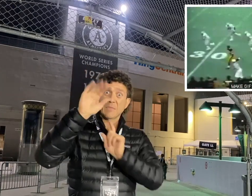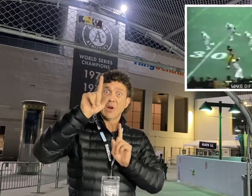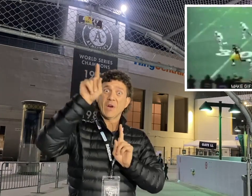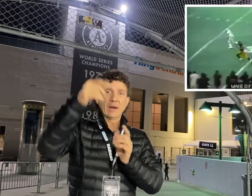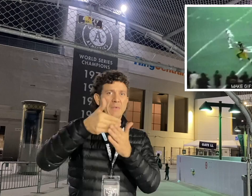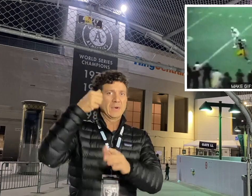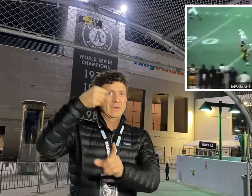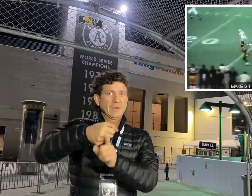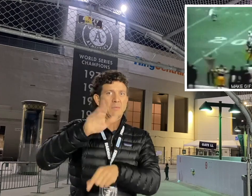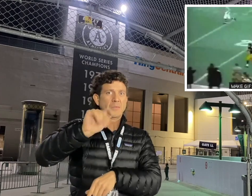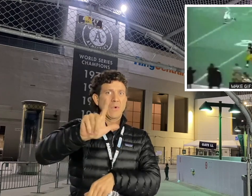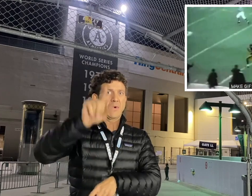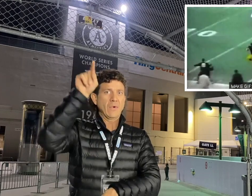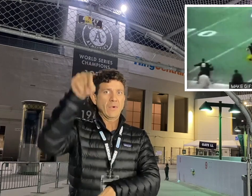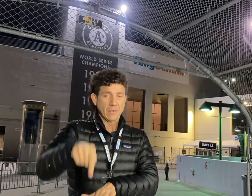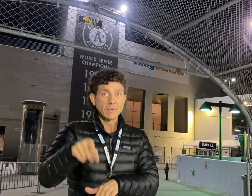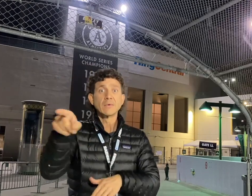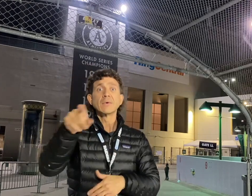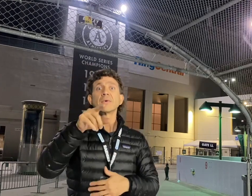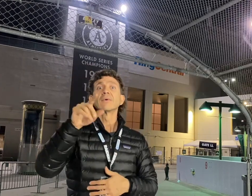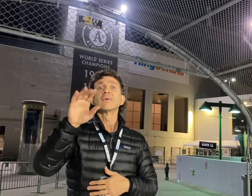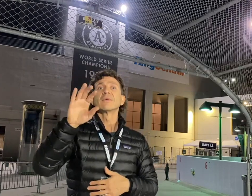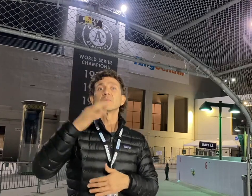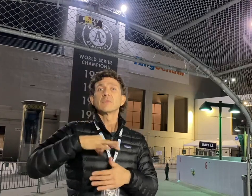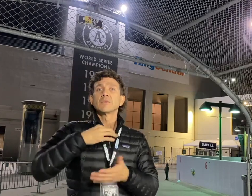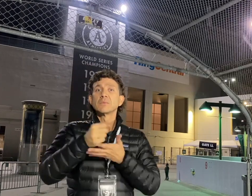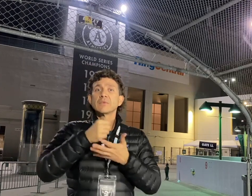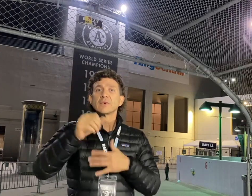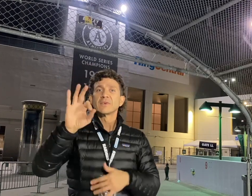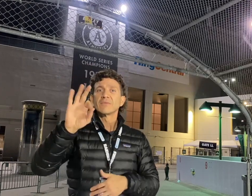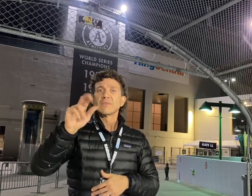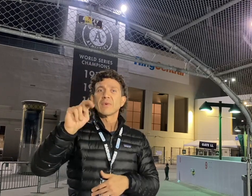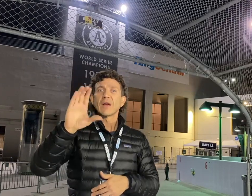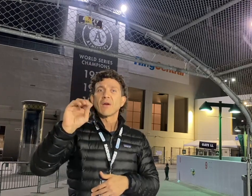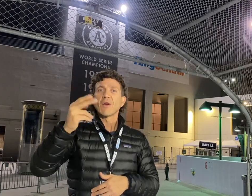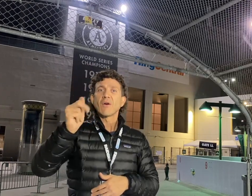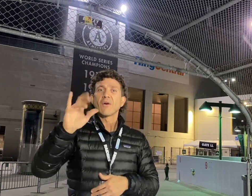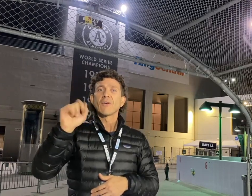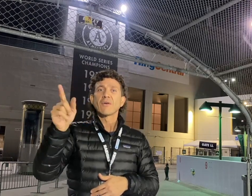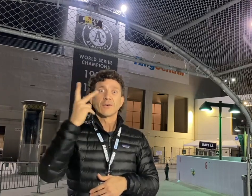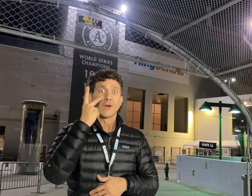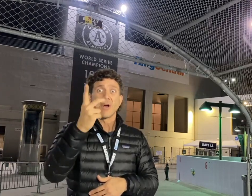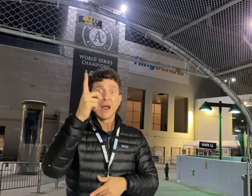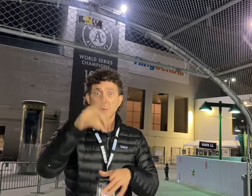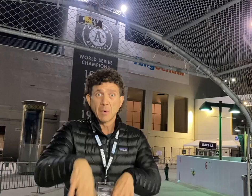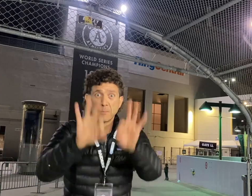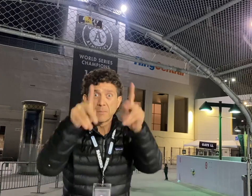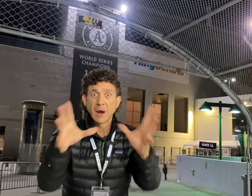But Steelers running back Franco Harris caught the ball before it hit the ground and ran for the touchdown.